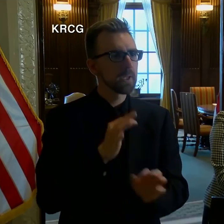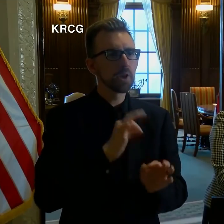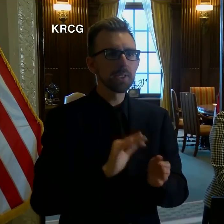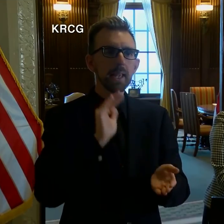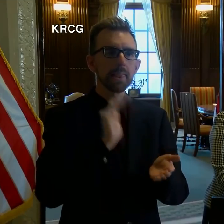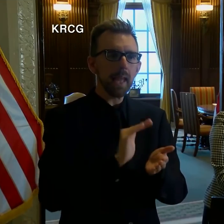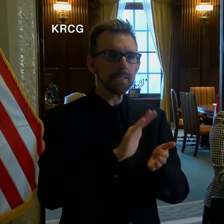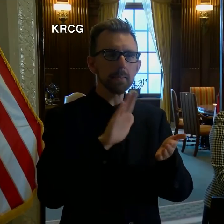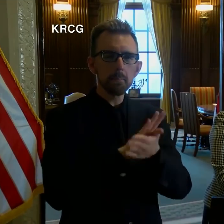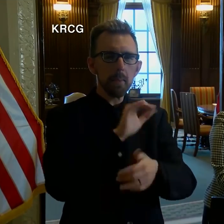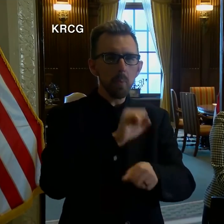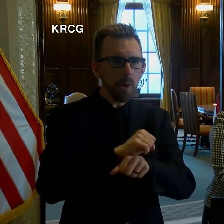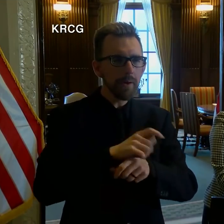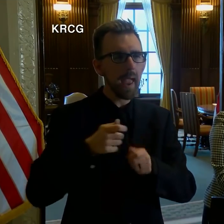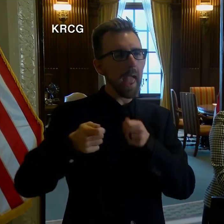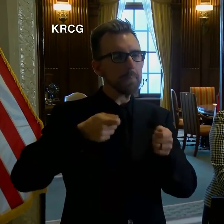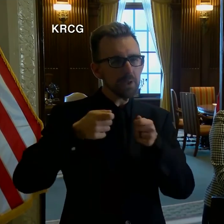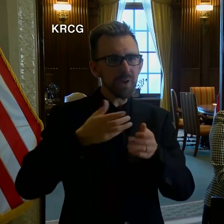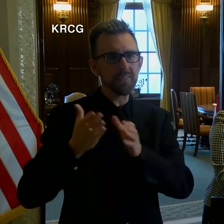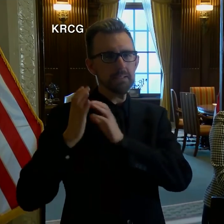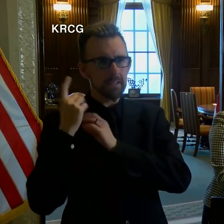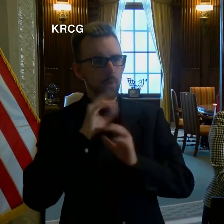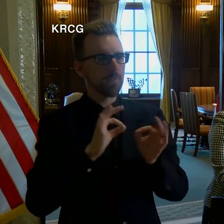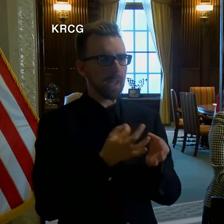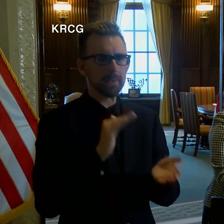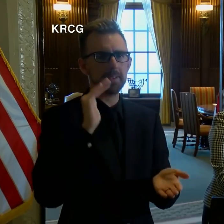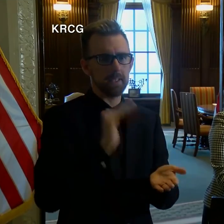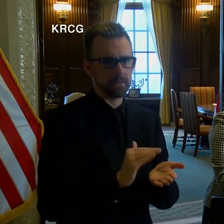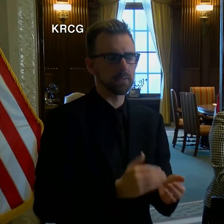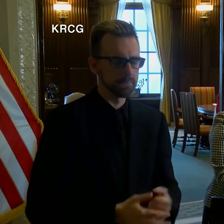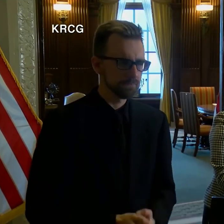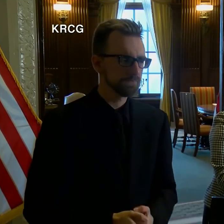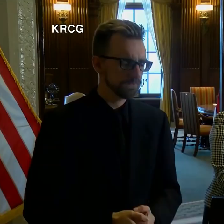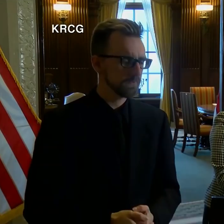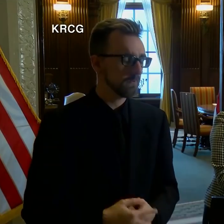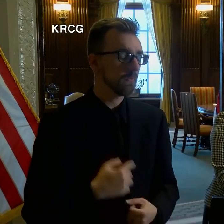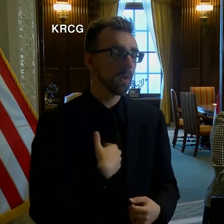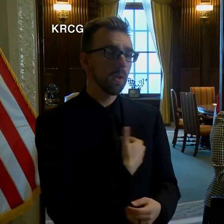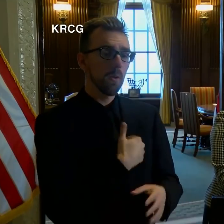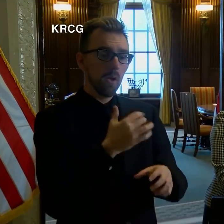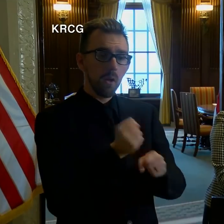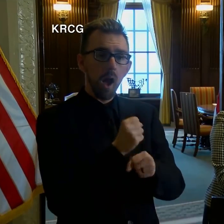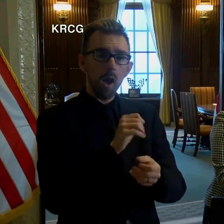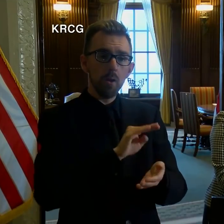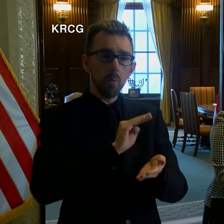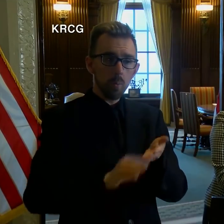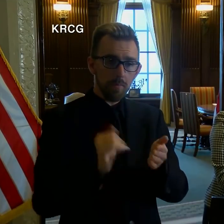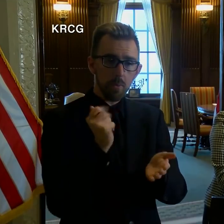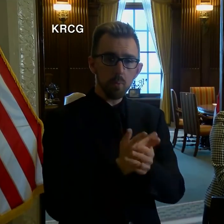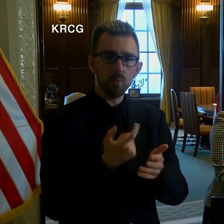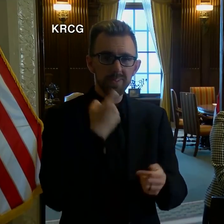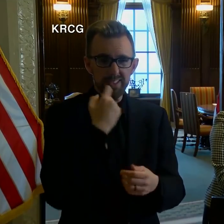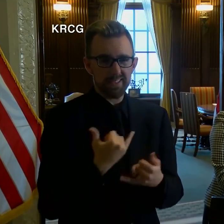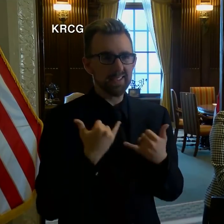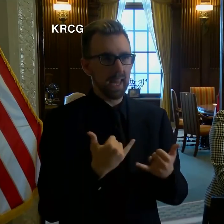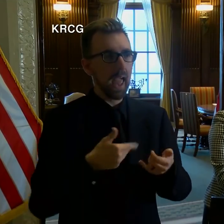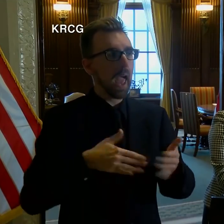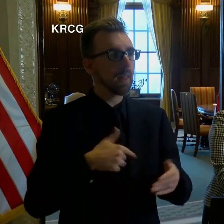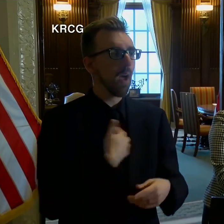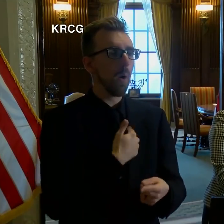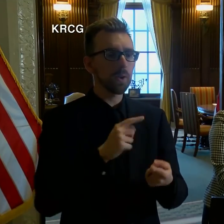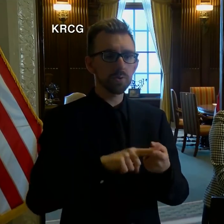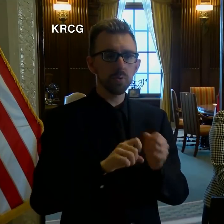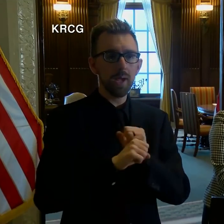administrative burdensome for families. The waiver that we did get approved just today actually allowed us to extend